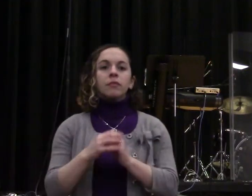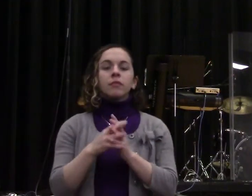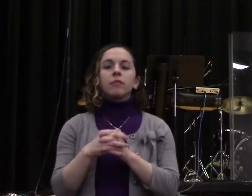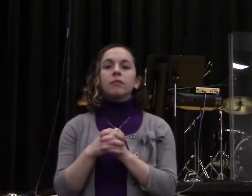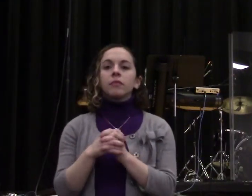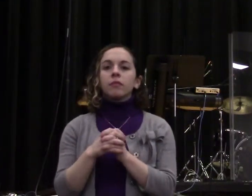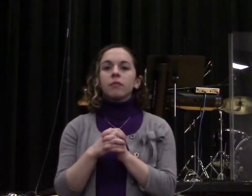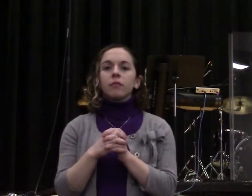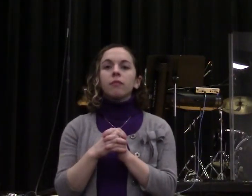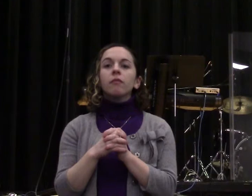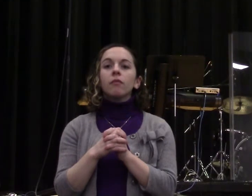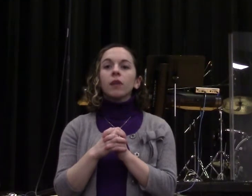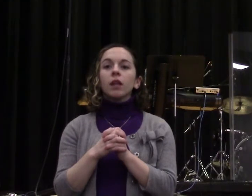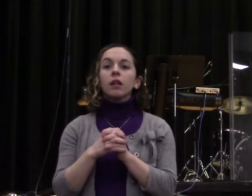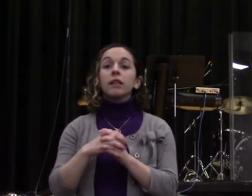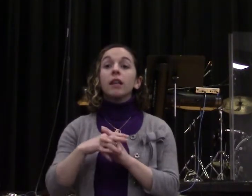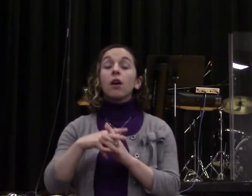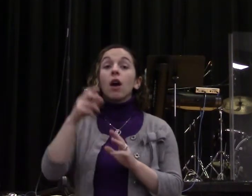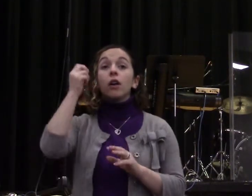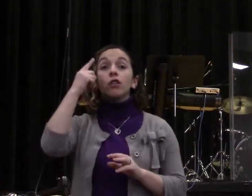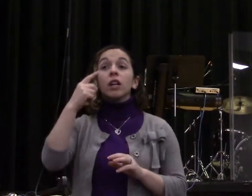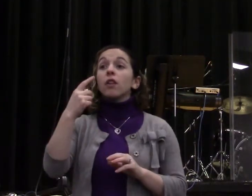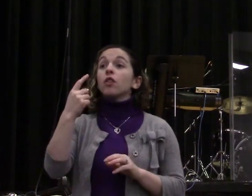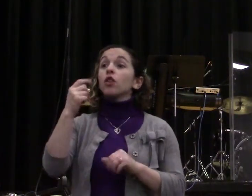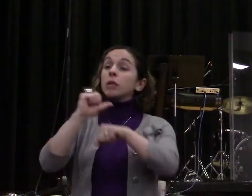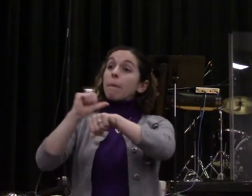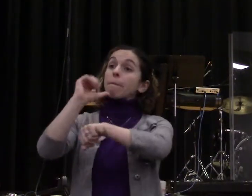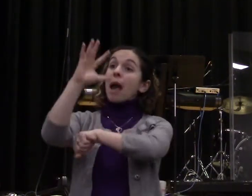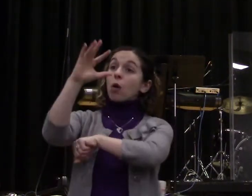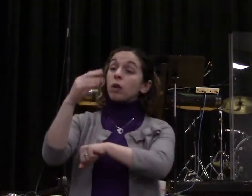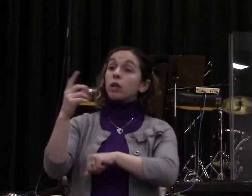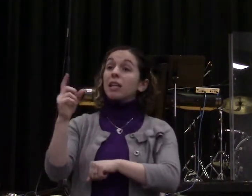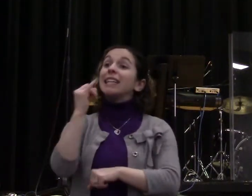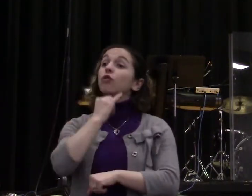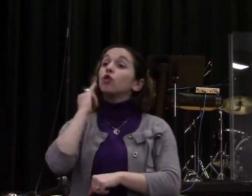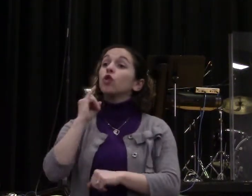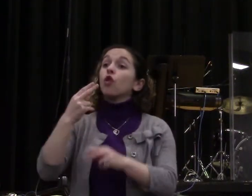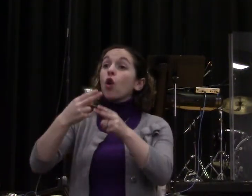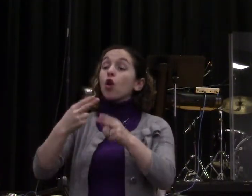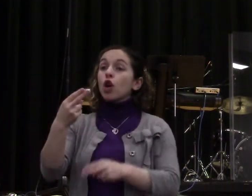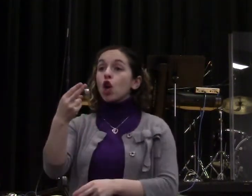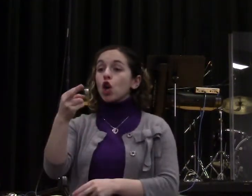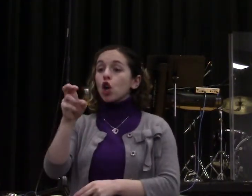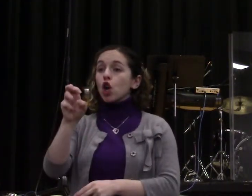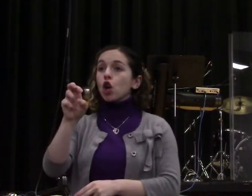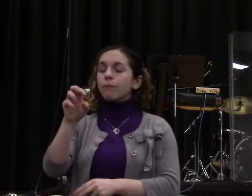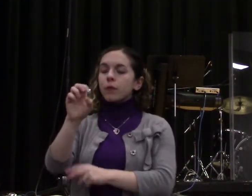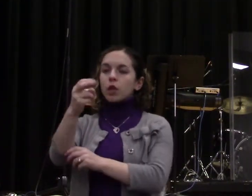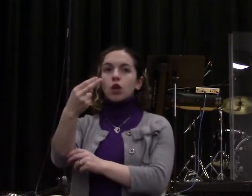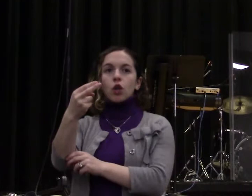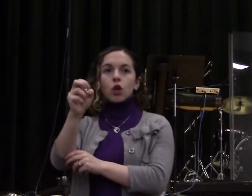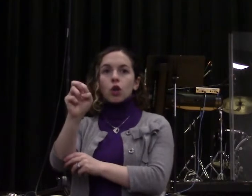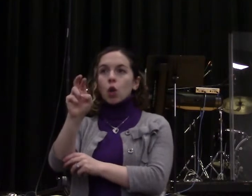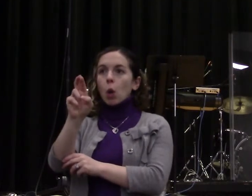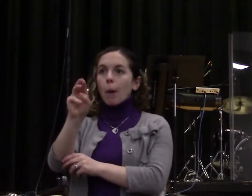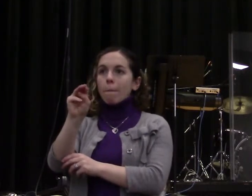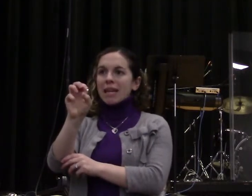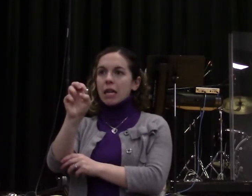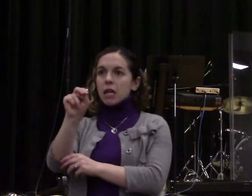Israel. It's way up in the north, Mount Hermon. And it says, the brothers getting